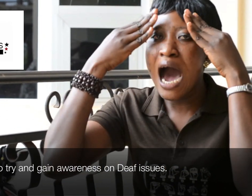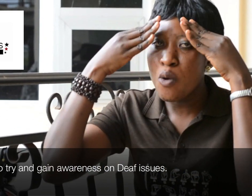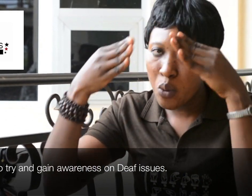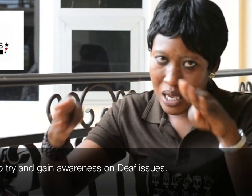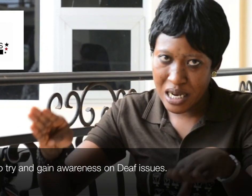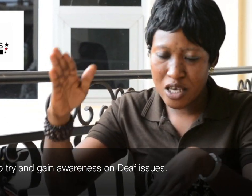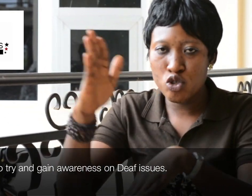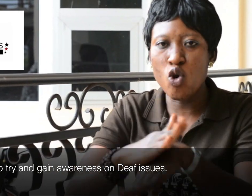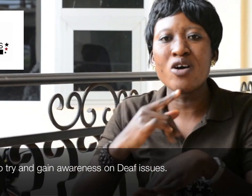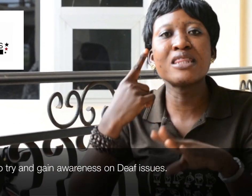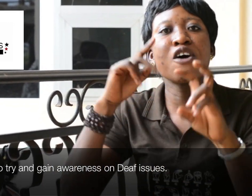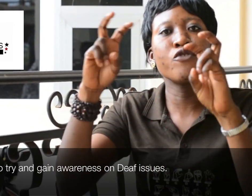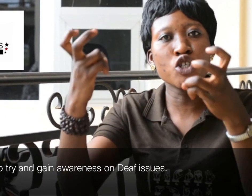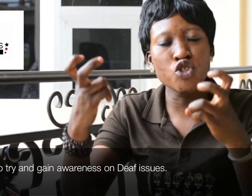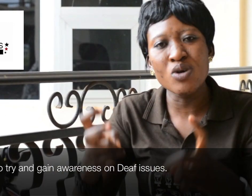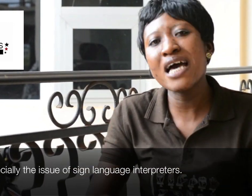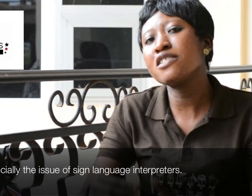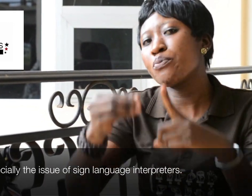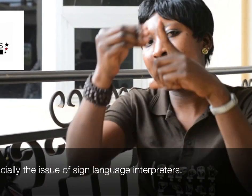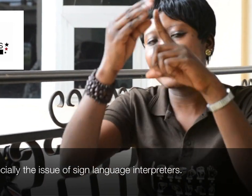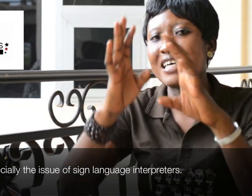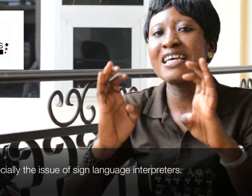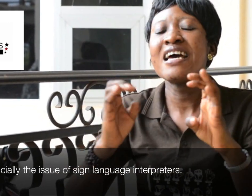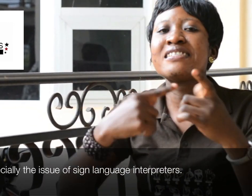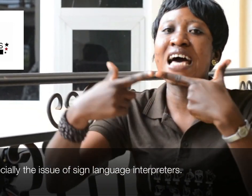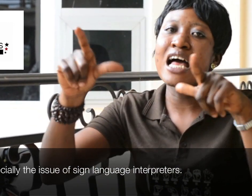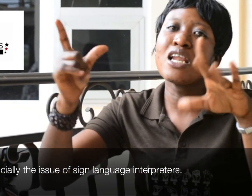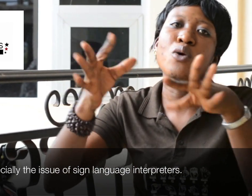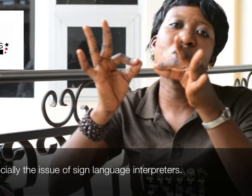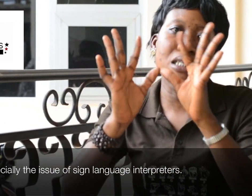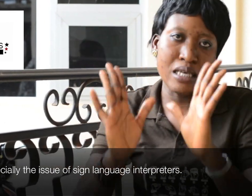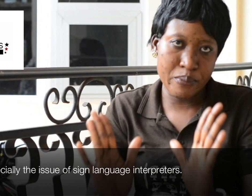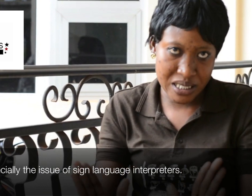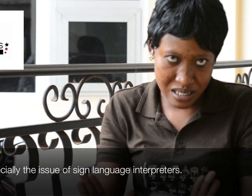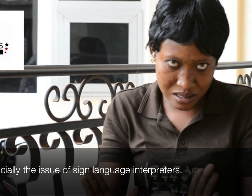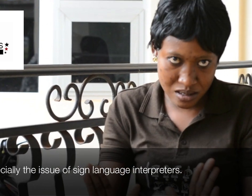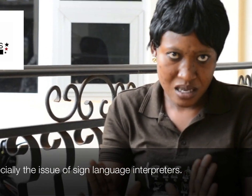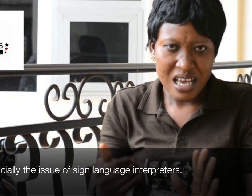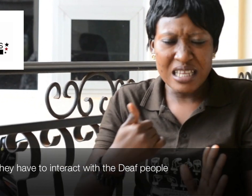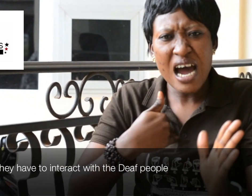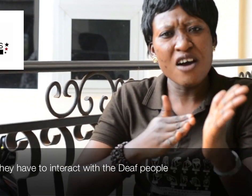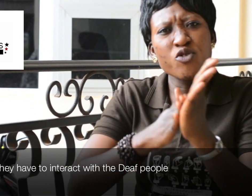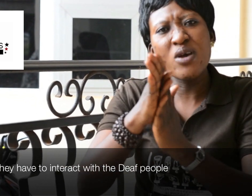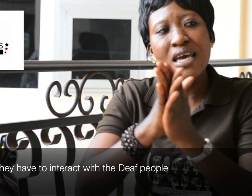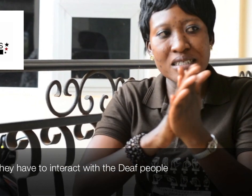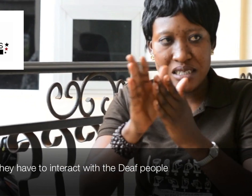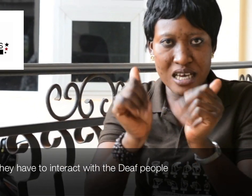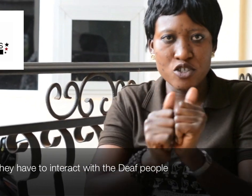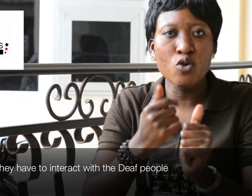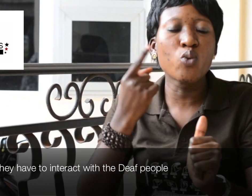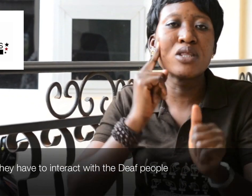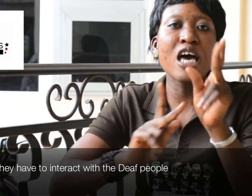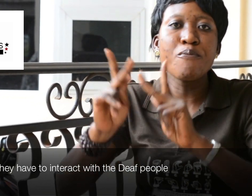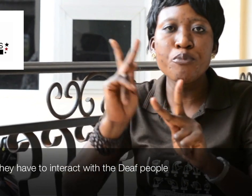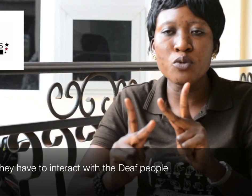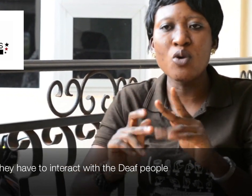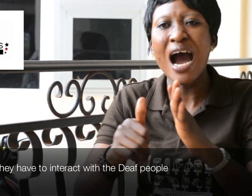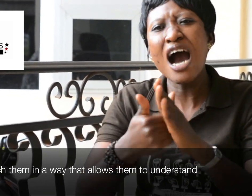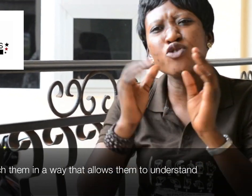awareness on deaf issues, especially sign language interpreters. They have to interest in deaf people how